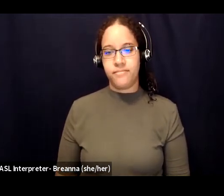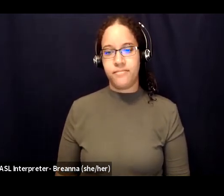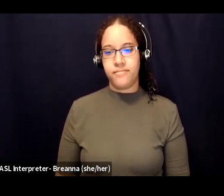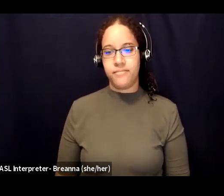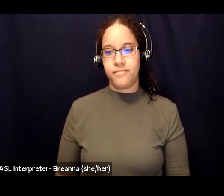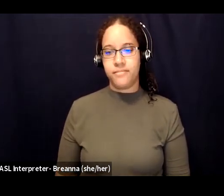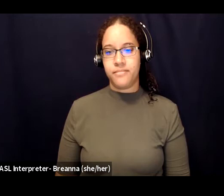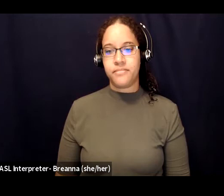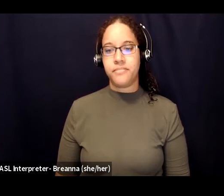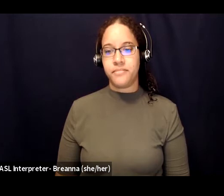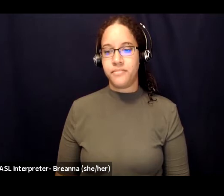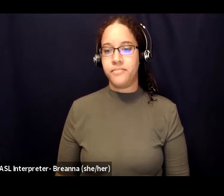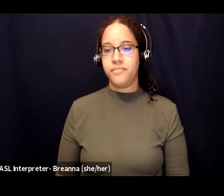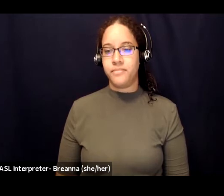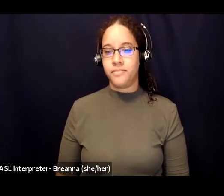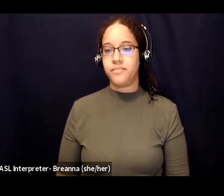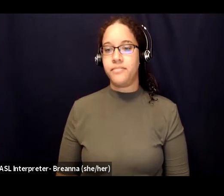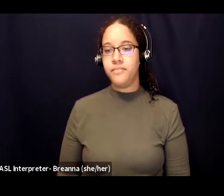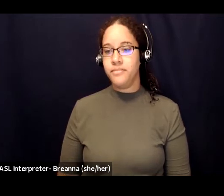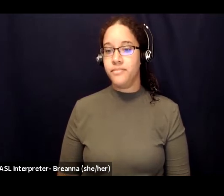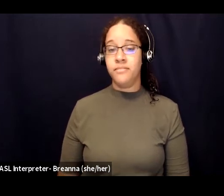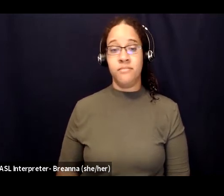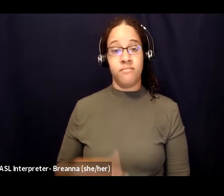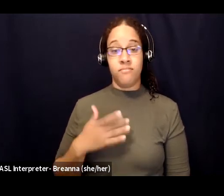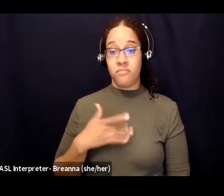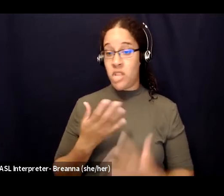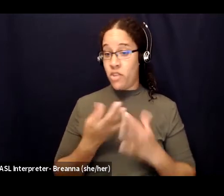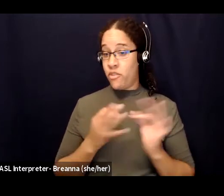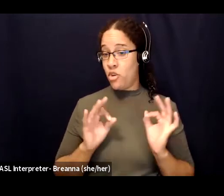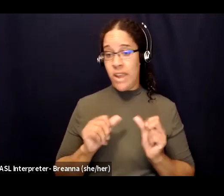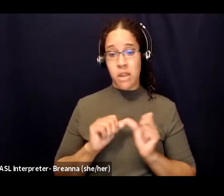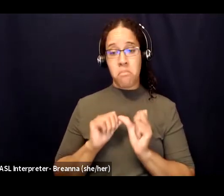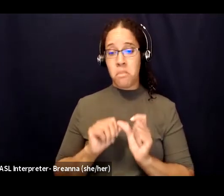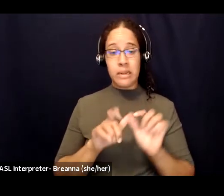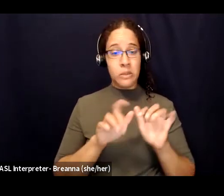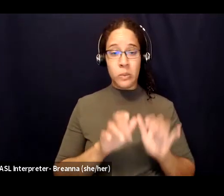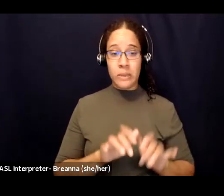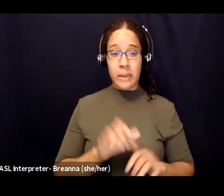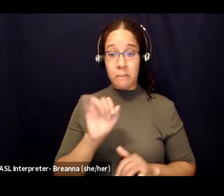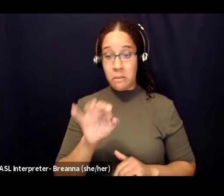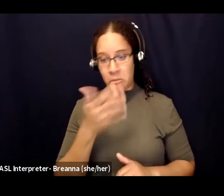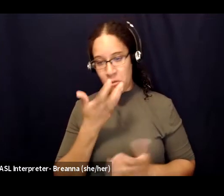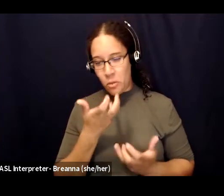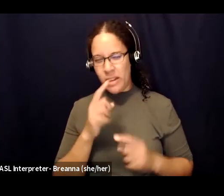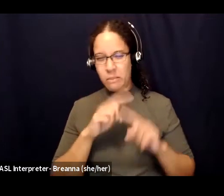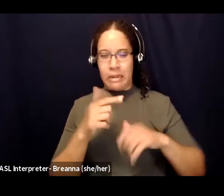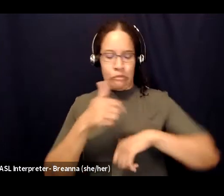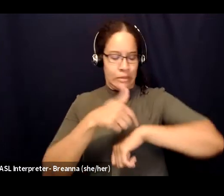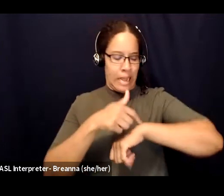so feel free to continue to send them in if you would like for the sake of time i think we will continue but thank